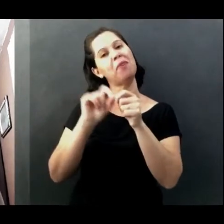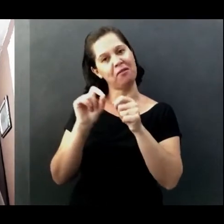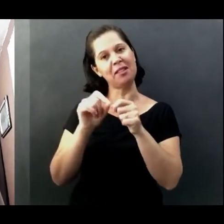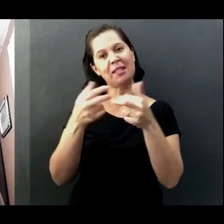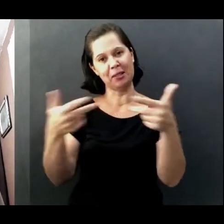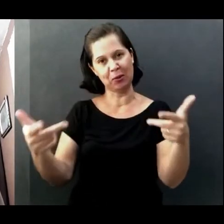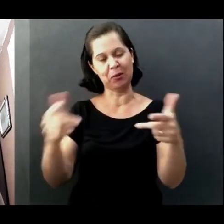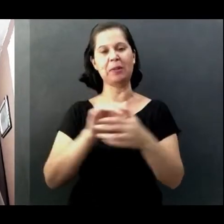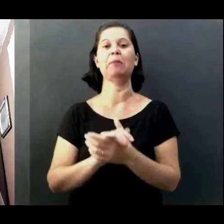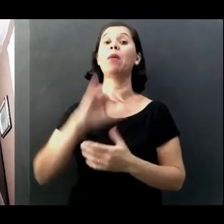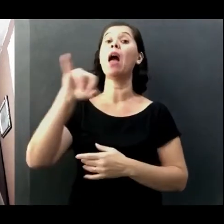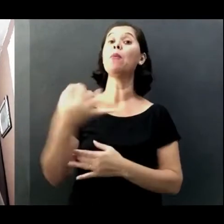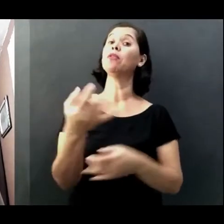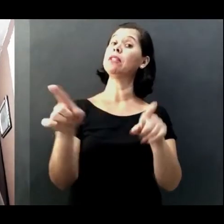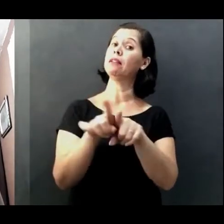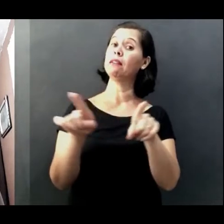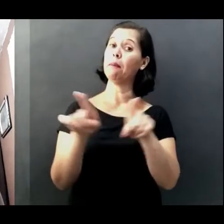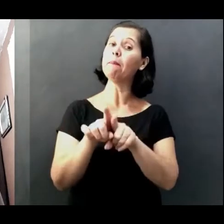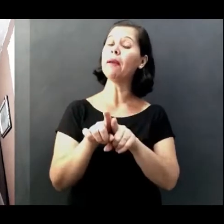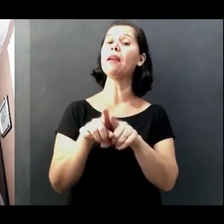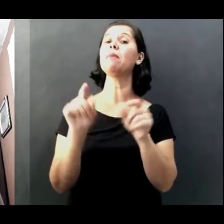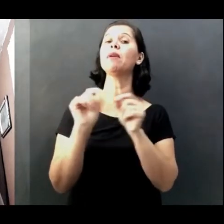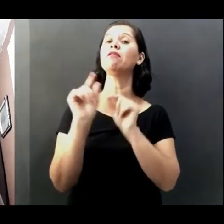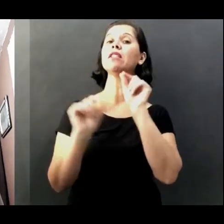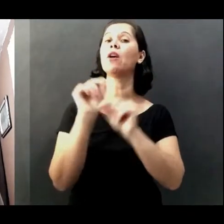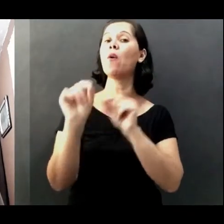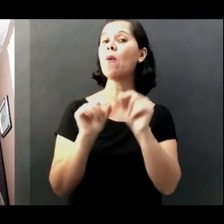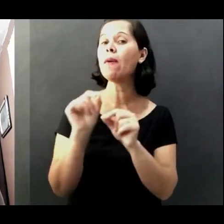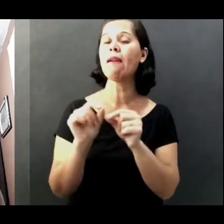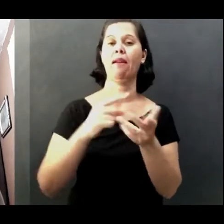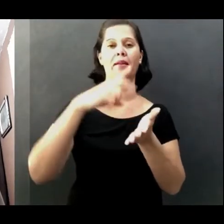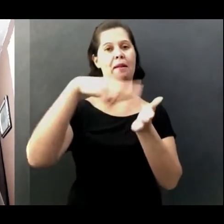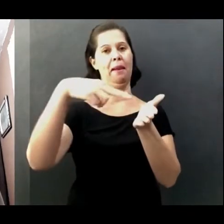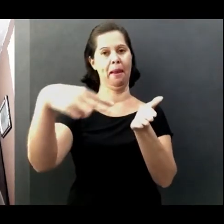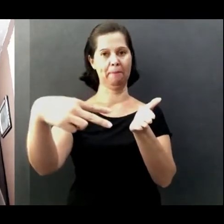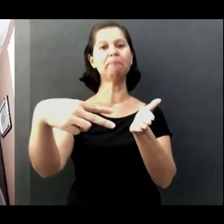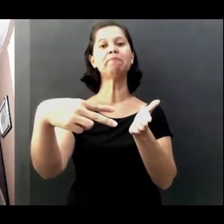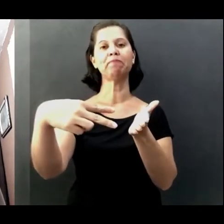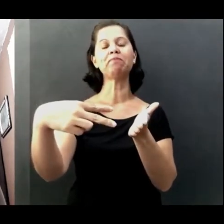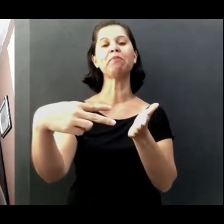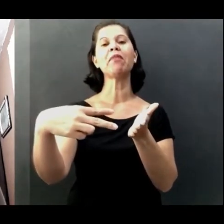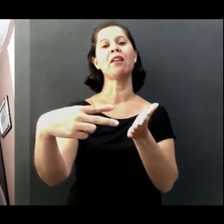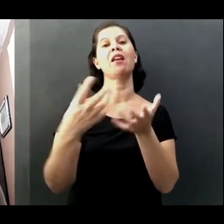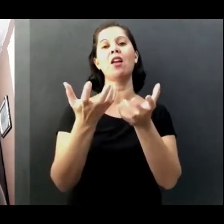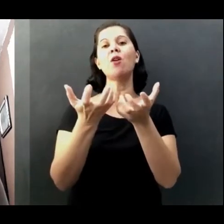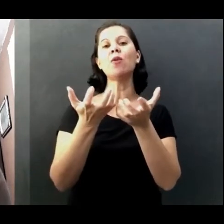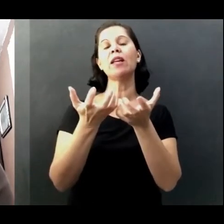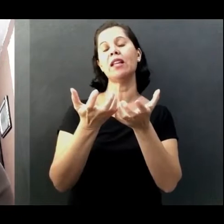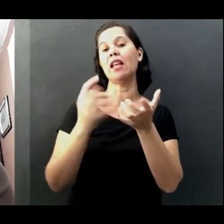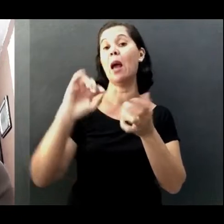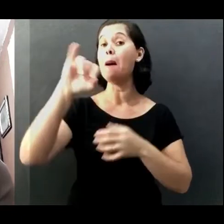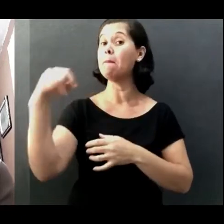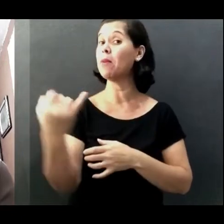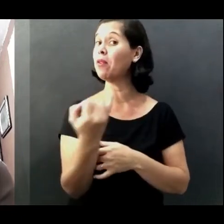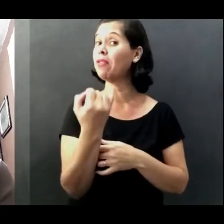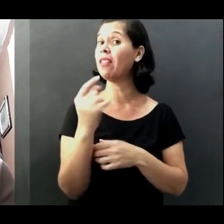I also took the opportunity to do more, to read to you. I wanted to tell you a little about it. As I